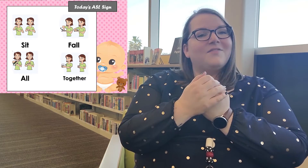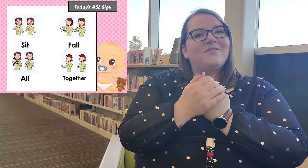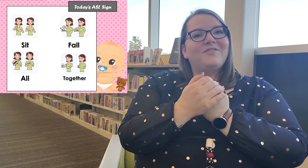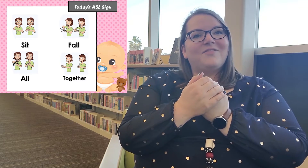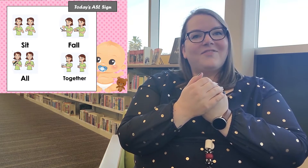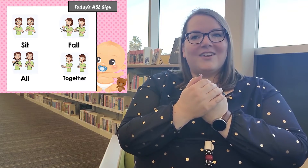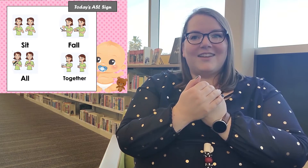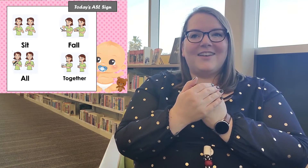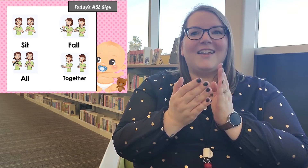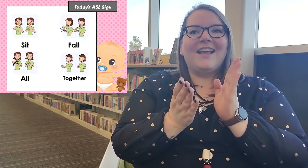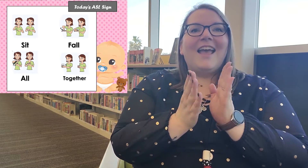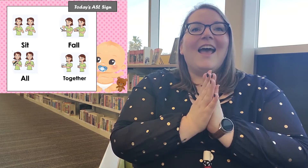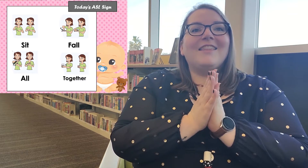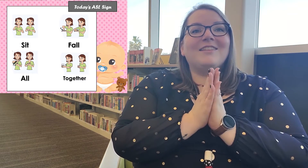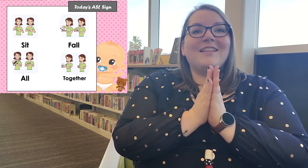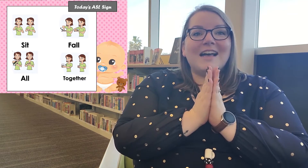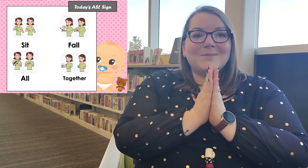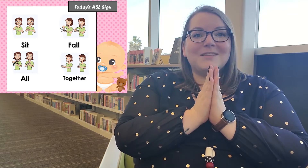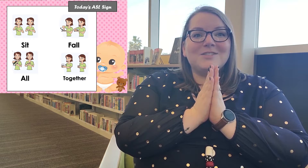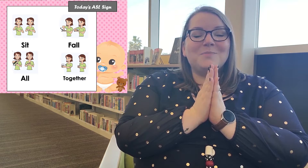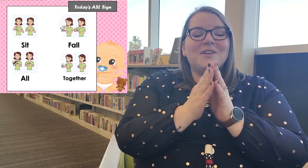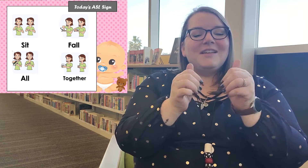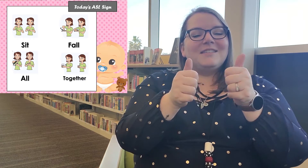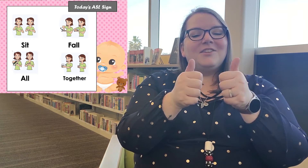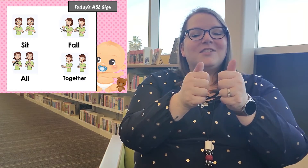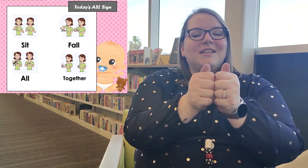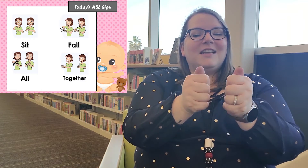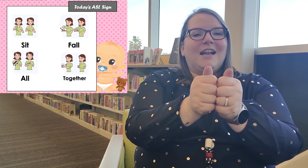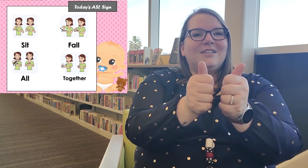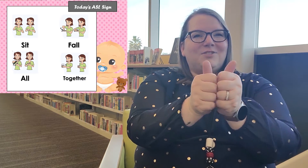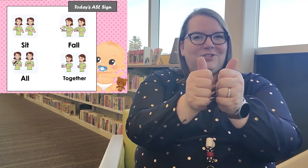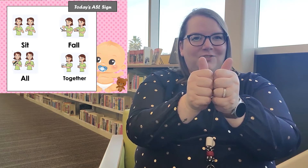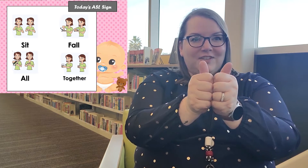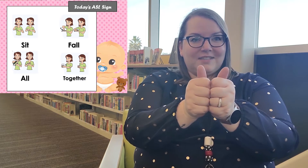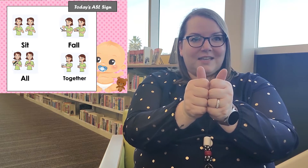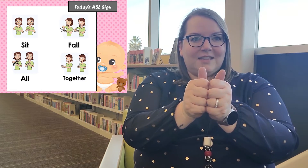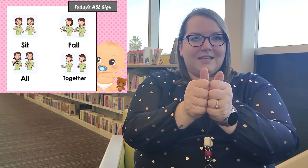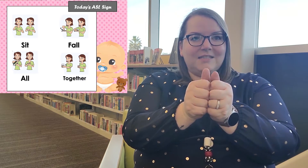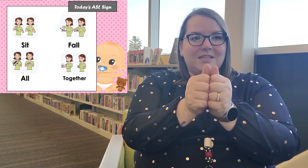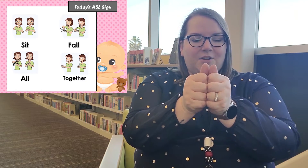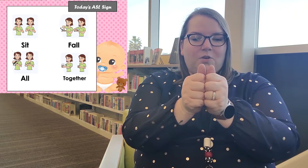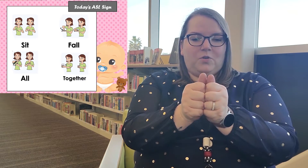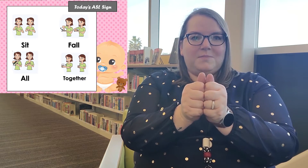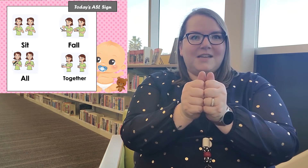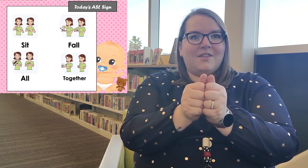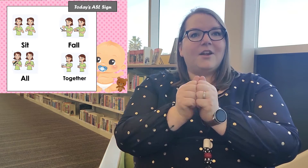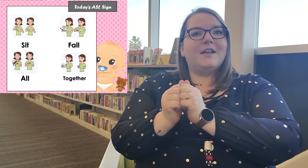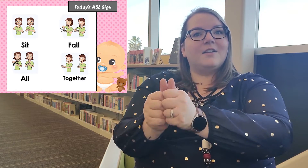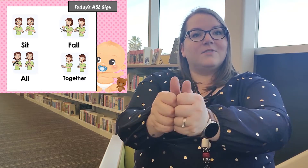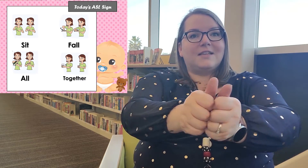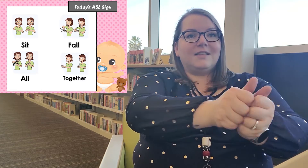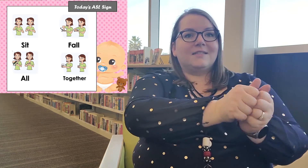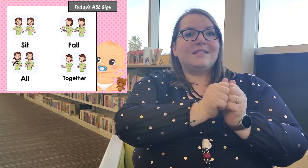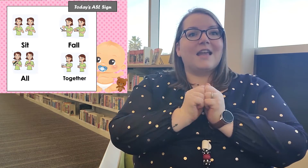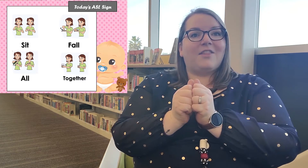all very good and the last one is super easy you're just going to kind of do two fists like this and you're going to hold them together and it goes like this together